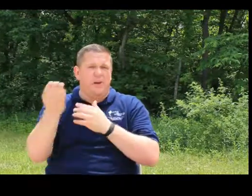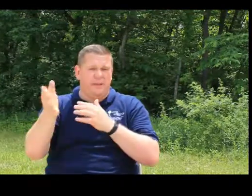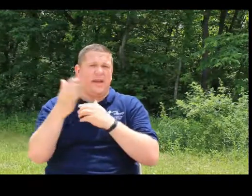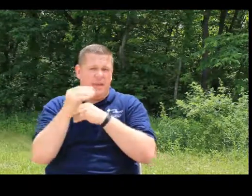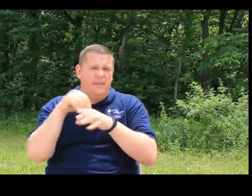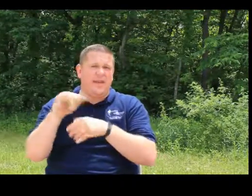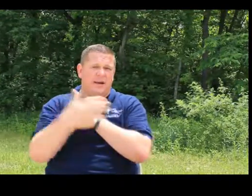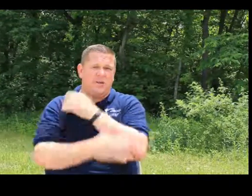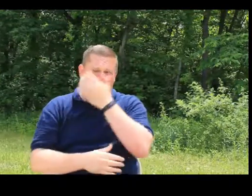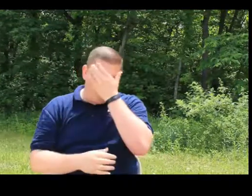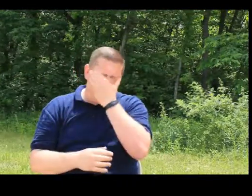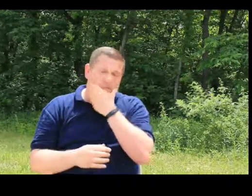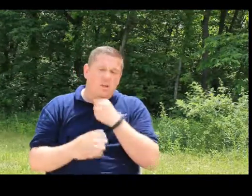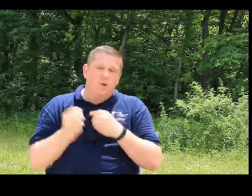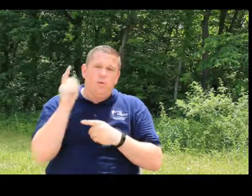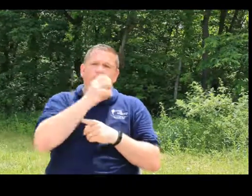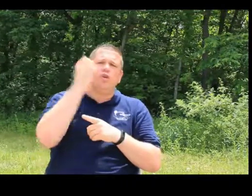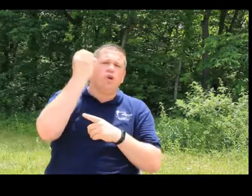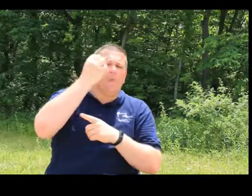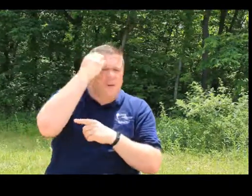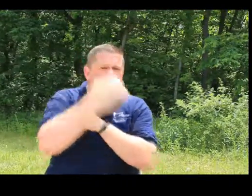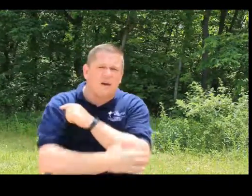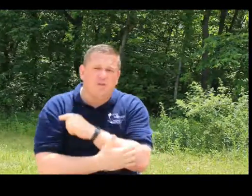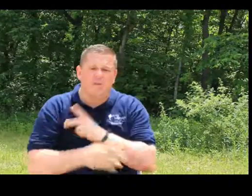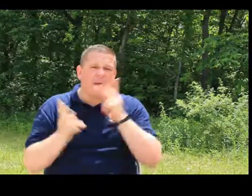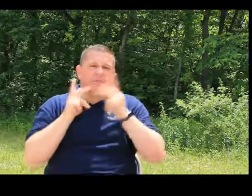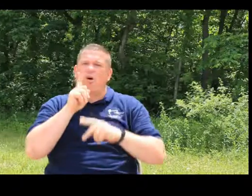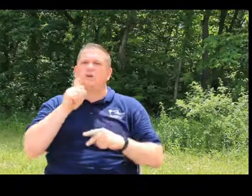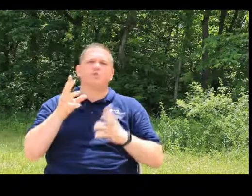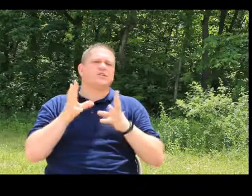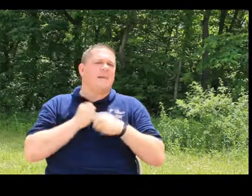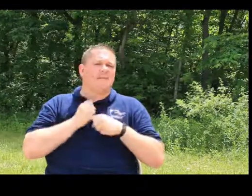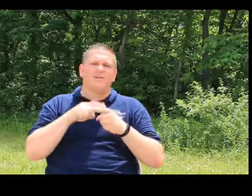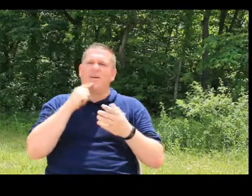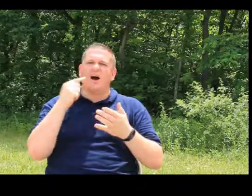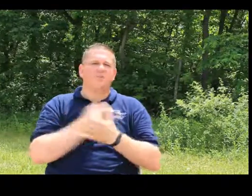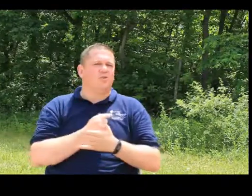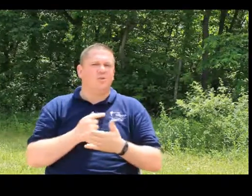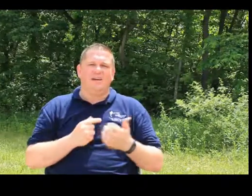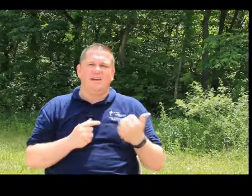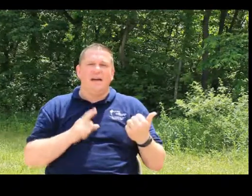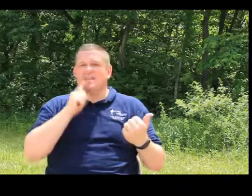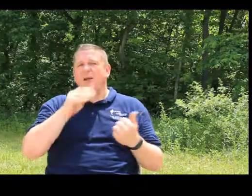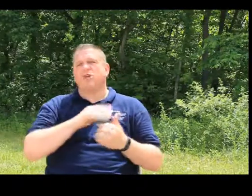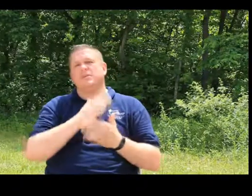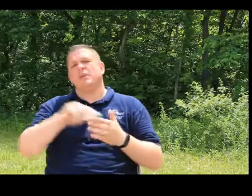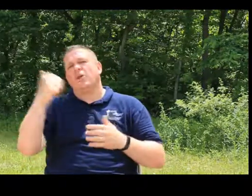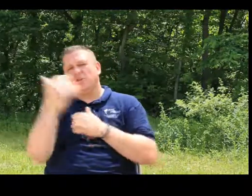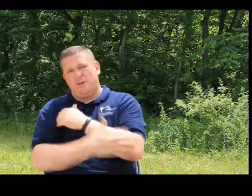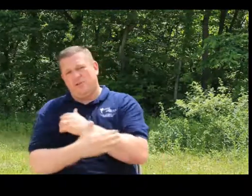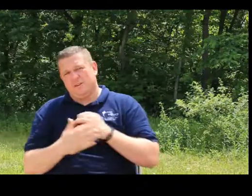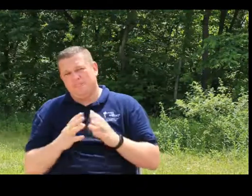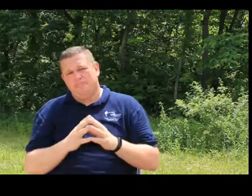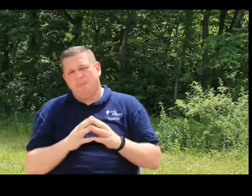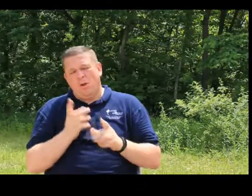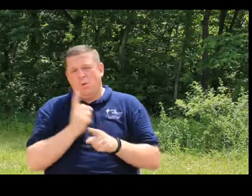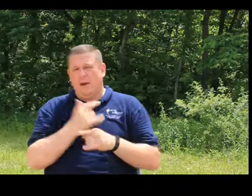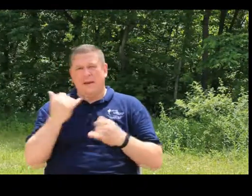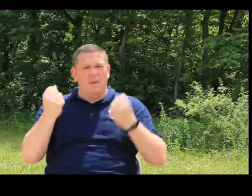in that country. When you go to the European countries, people aren't as receptive to the gospel as they are in some of the other countries. Right now,